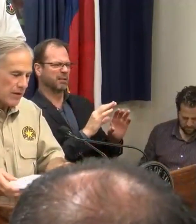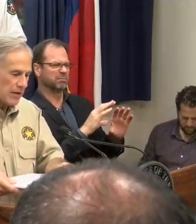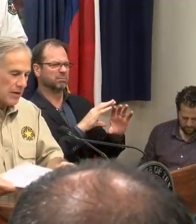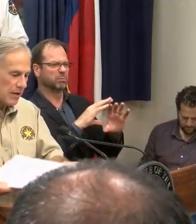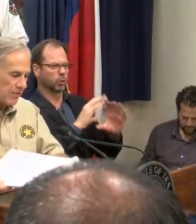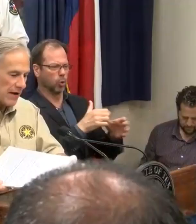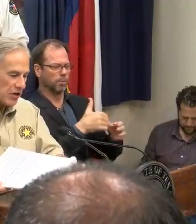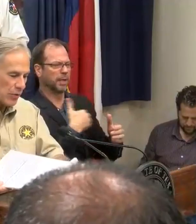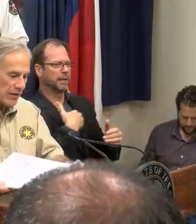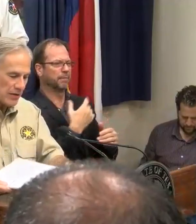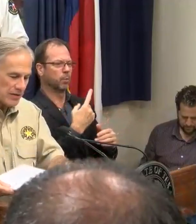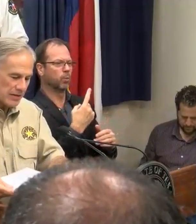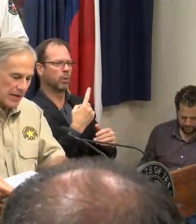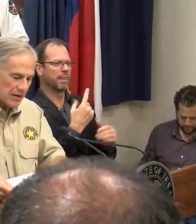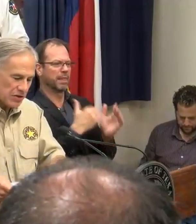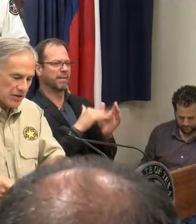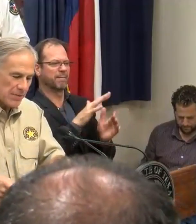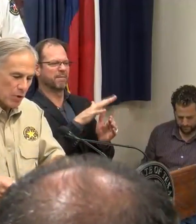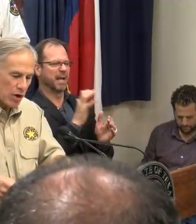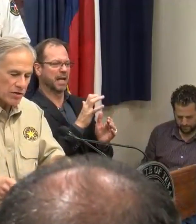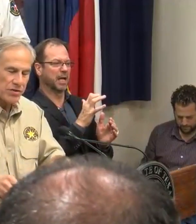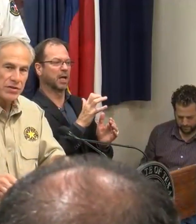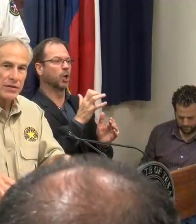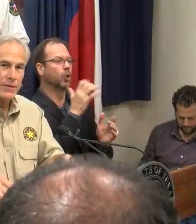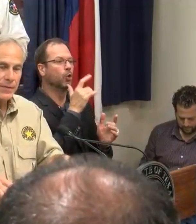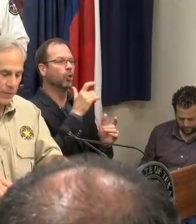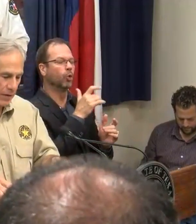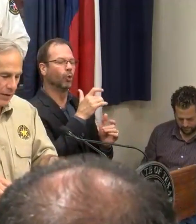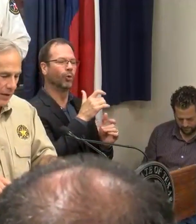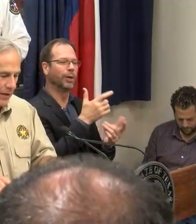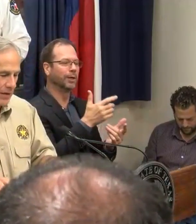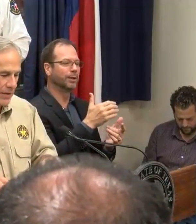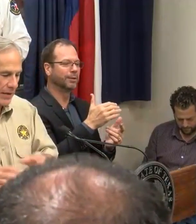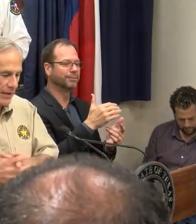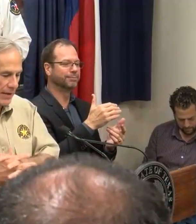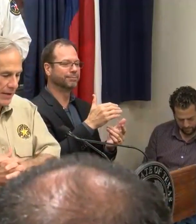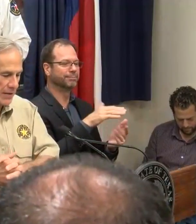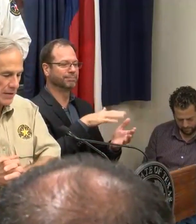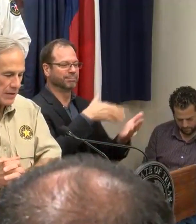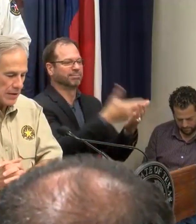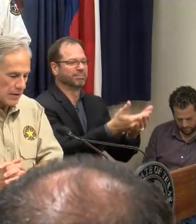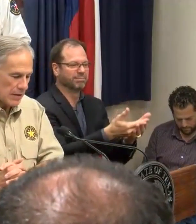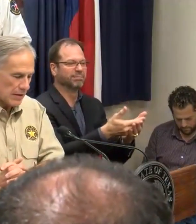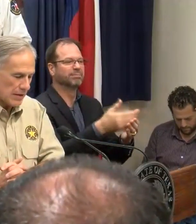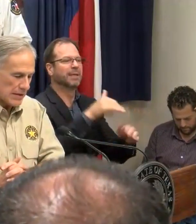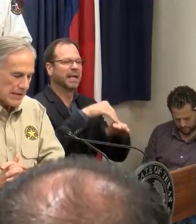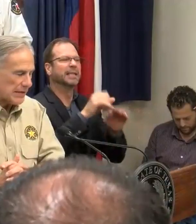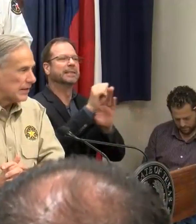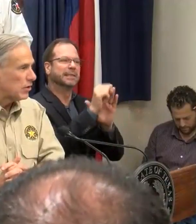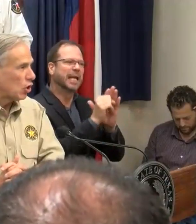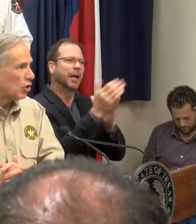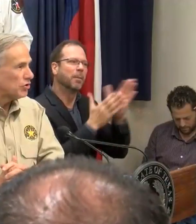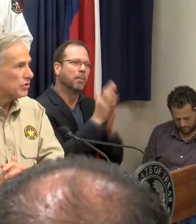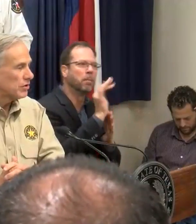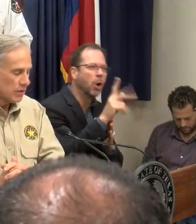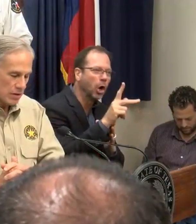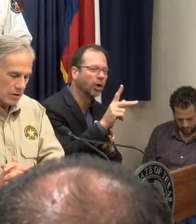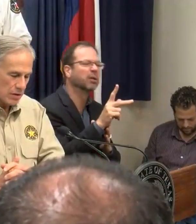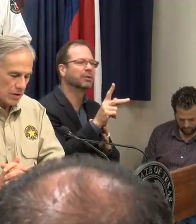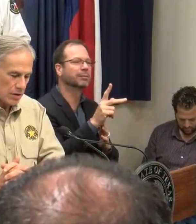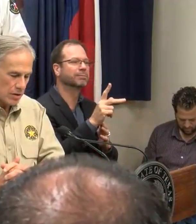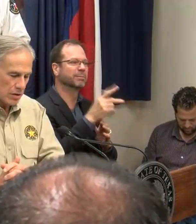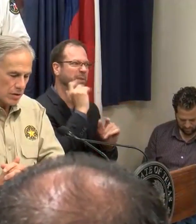evacuees at state parks, and again, any cost